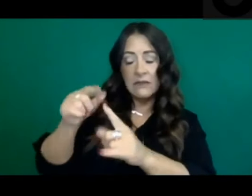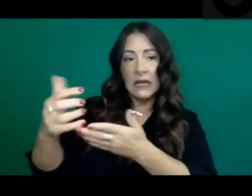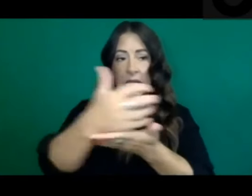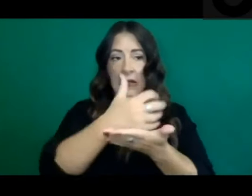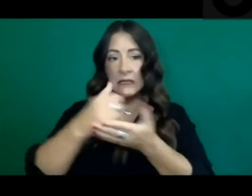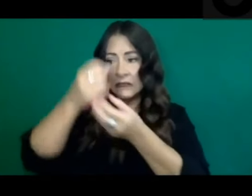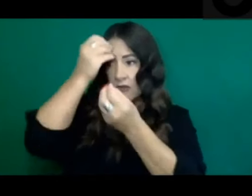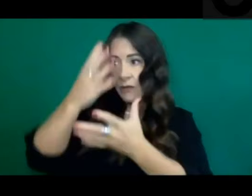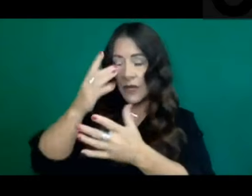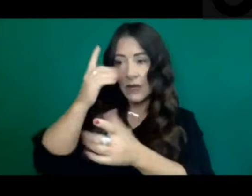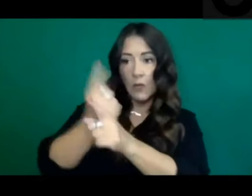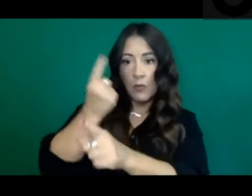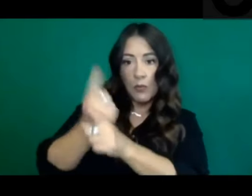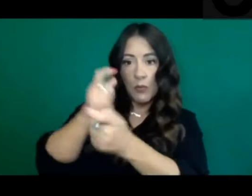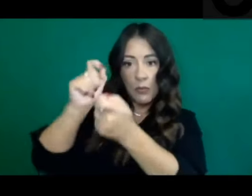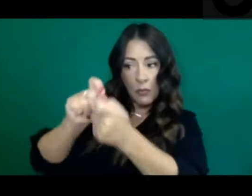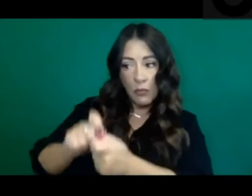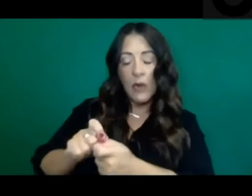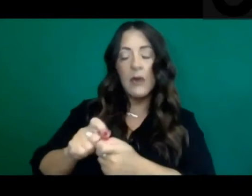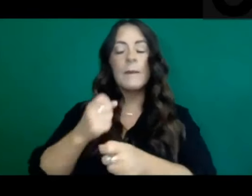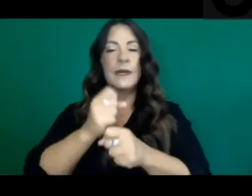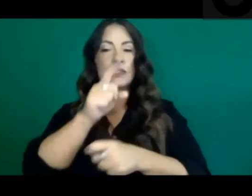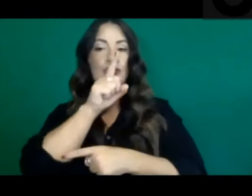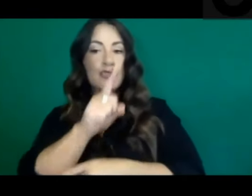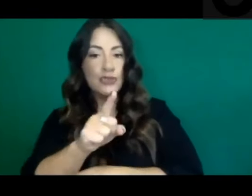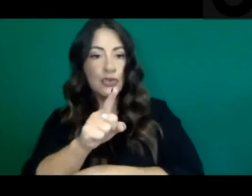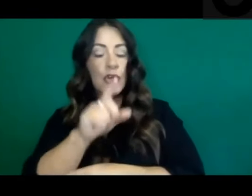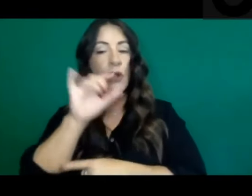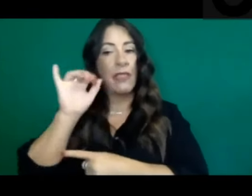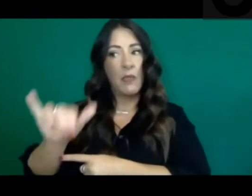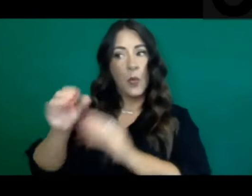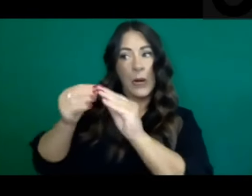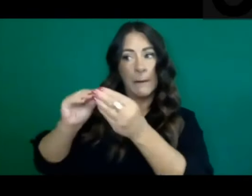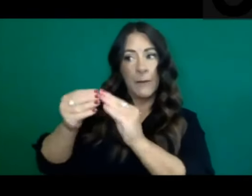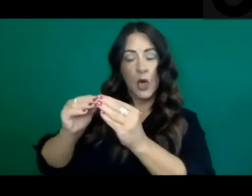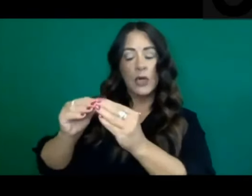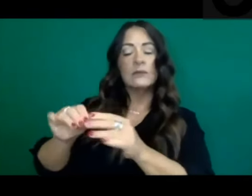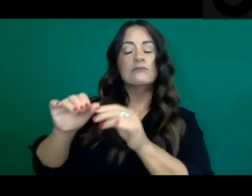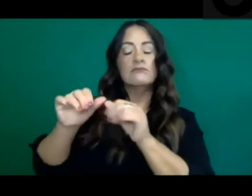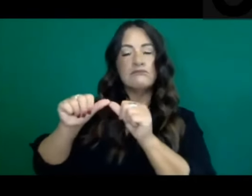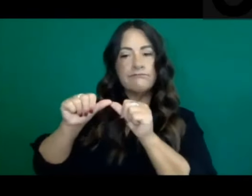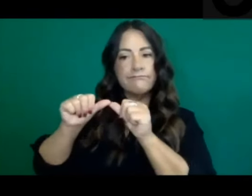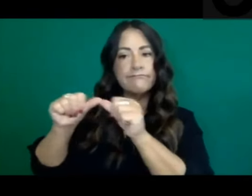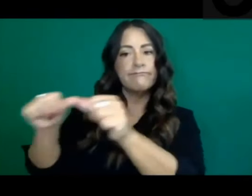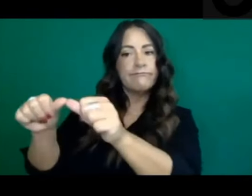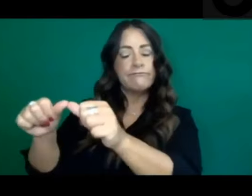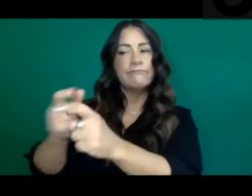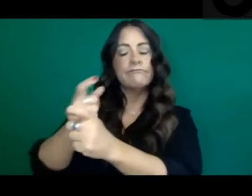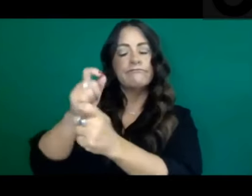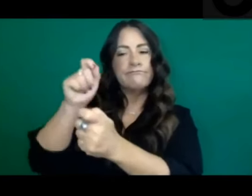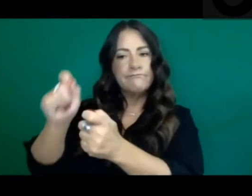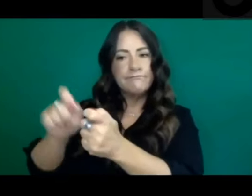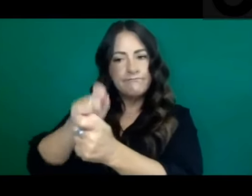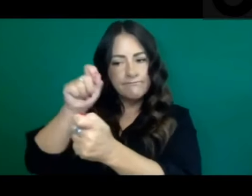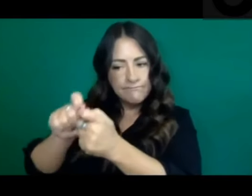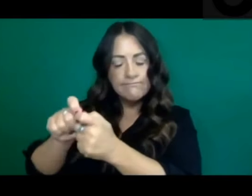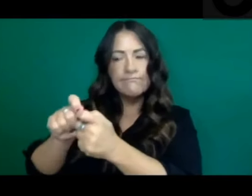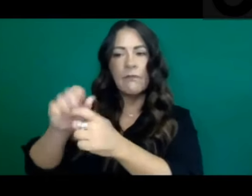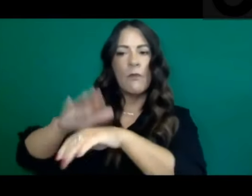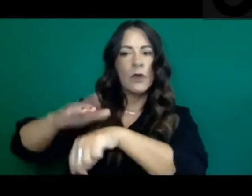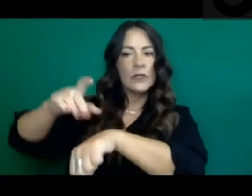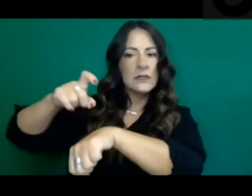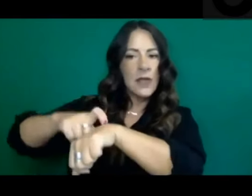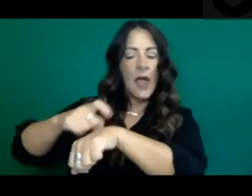So we look forward to making sure that all the numbers continue to be complete and accurate and timely.